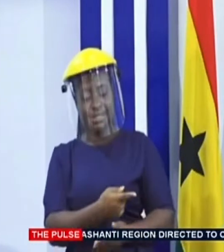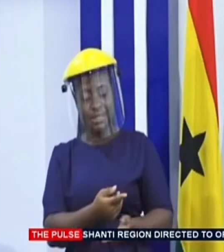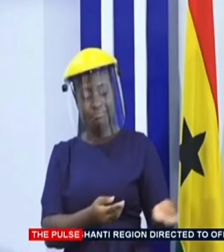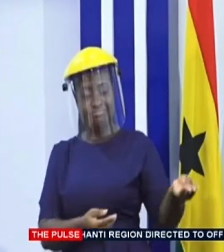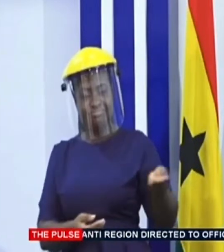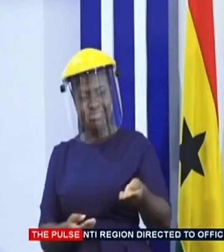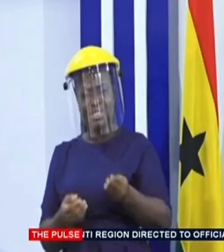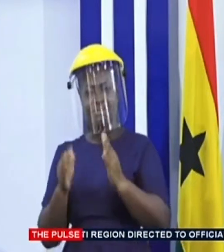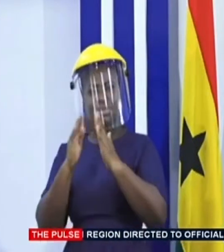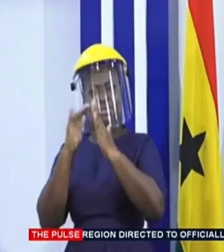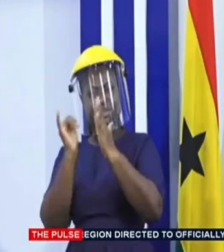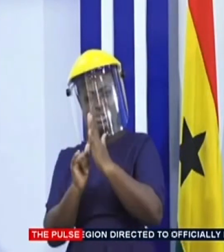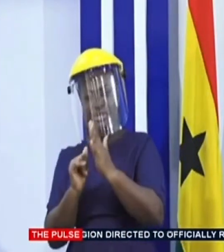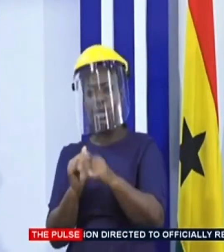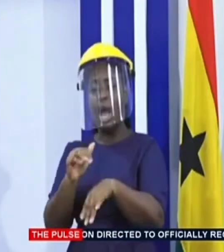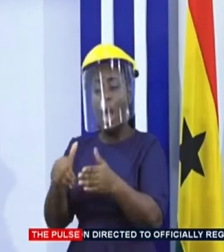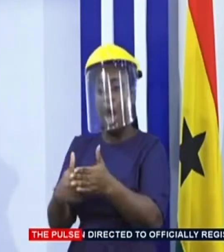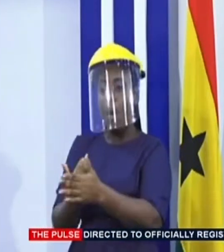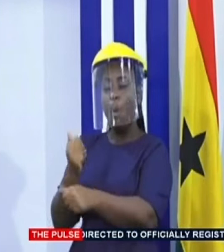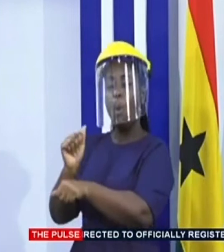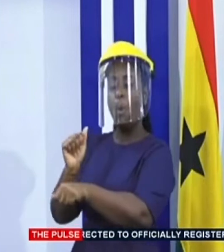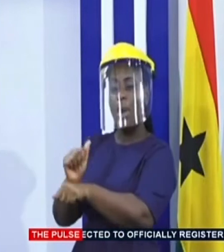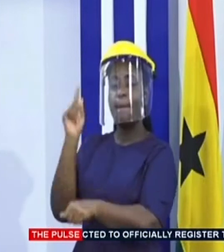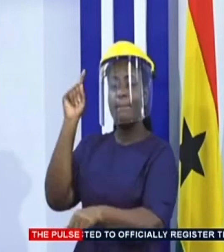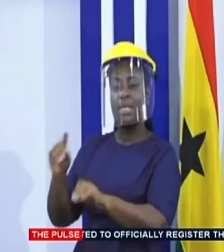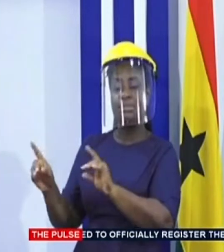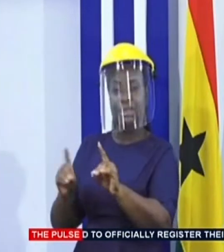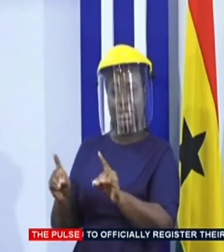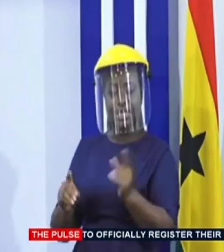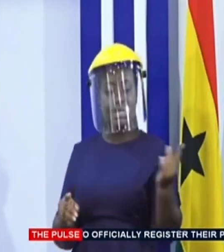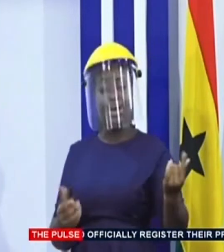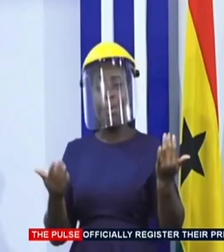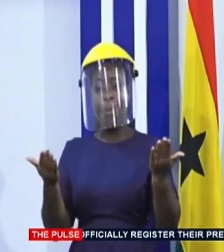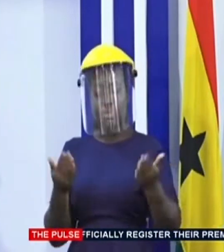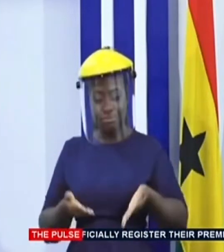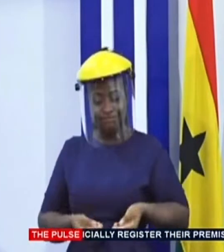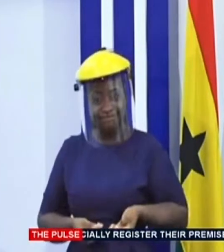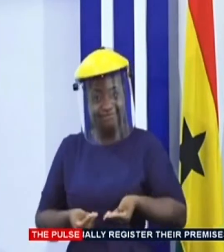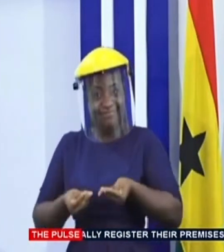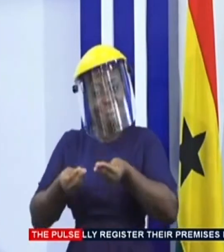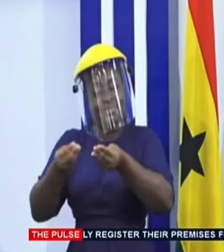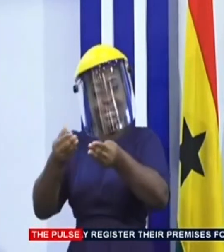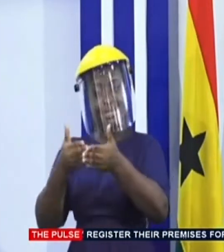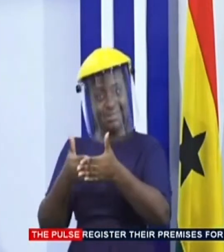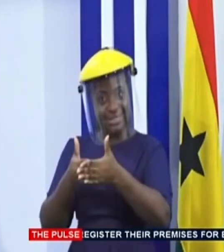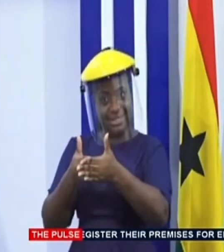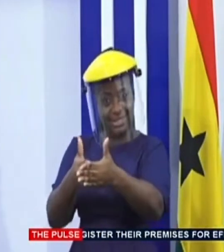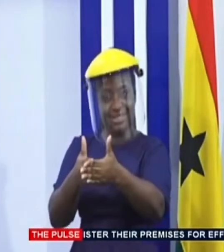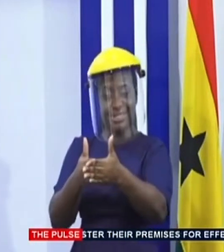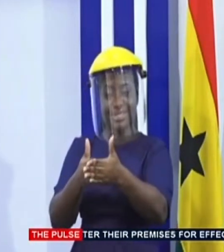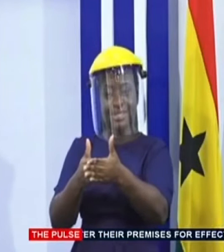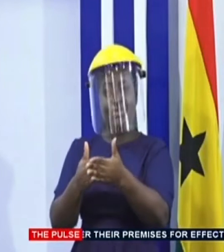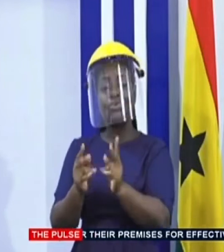on the operations of the sector and we hereby provide the guidelines in that respect